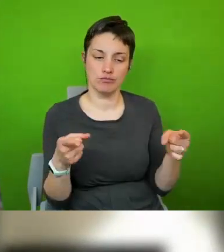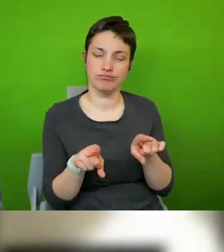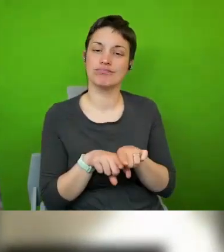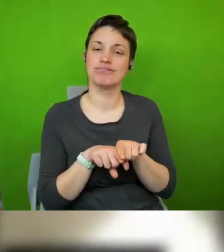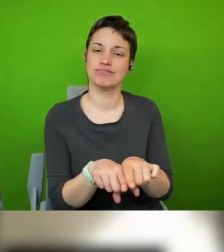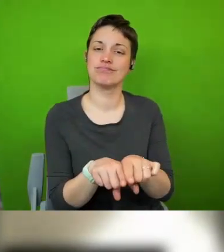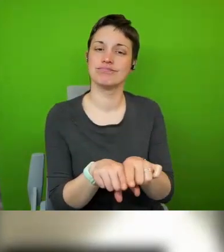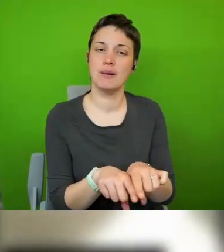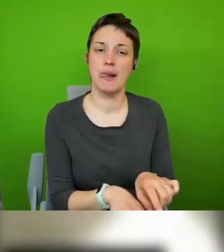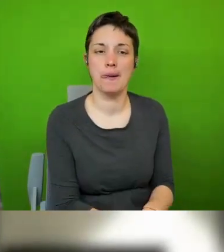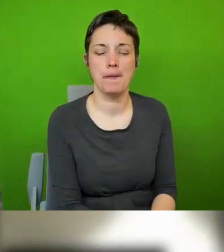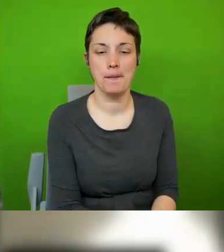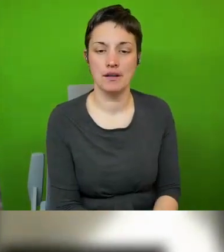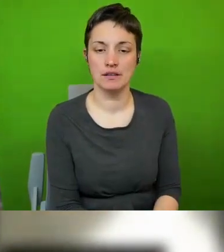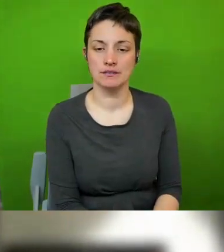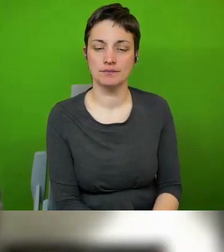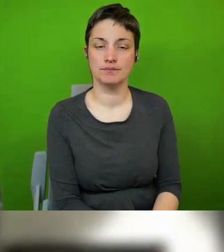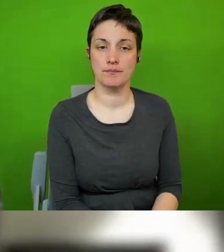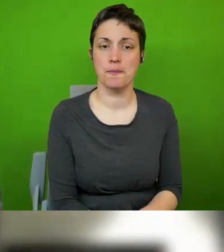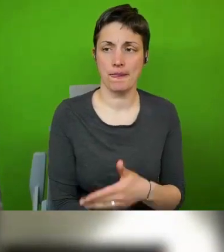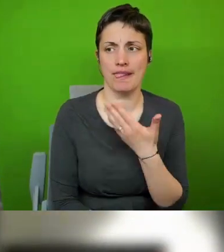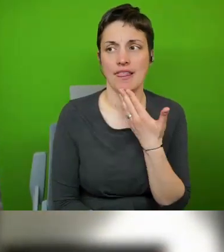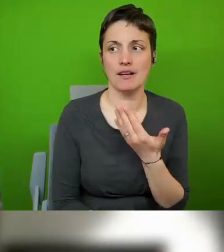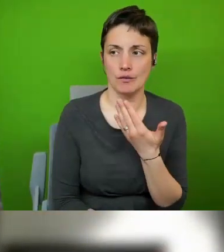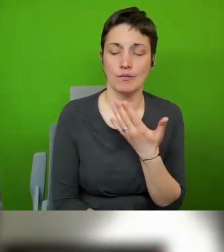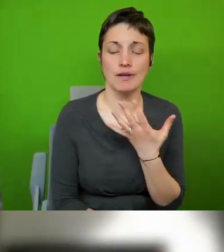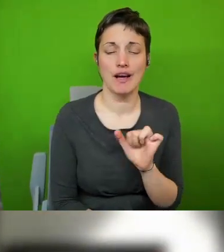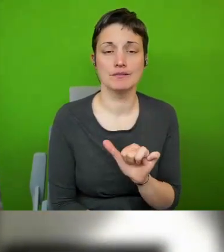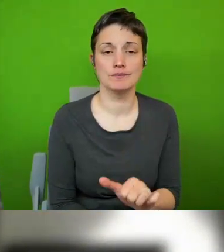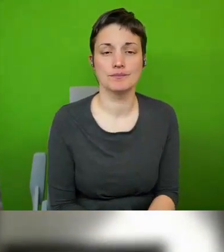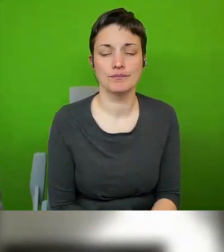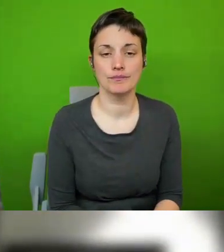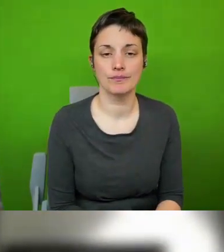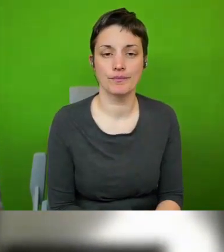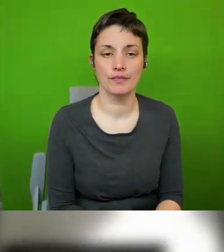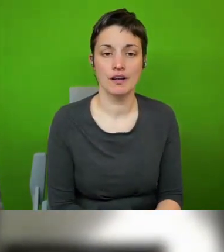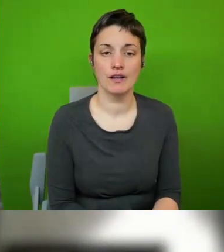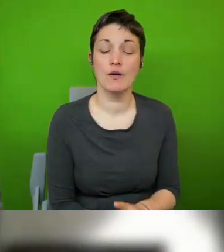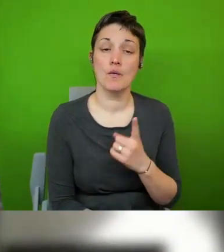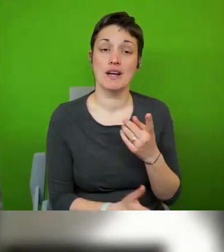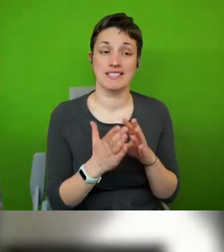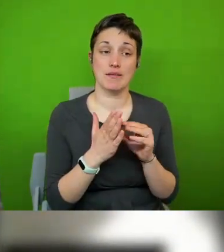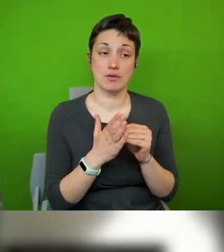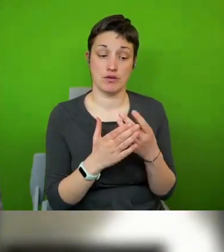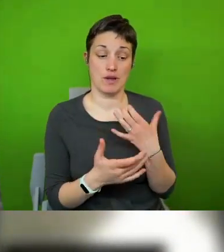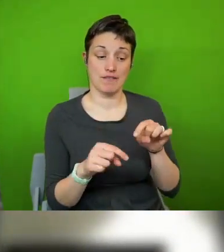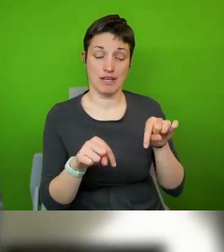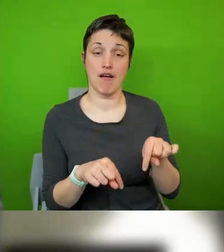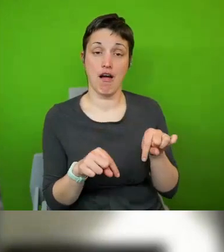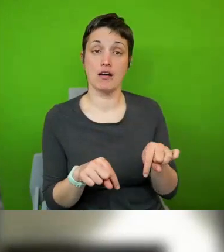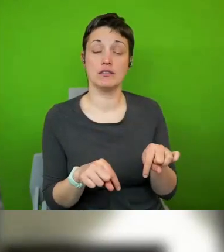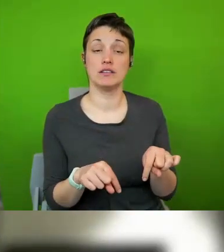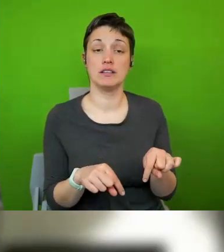um yeah thank you i take your point i think um one example that that we have here that seems to operate